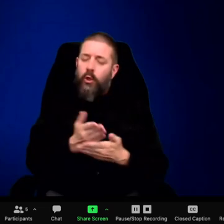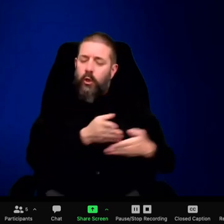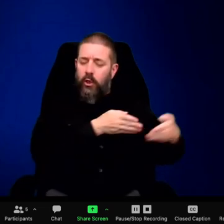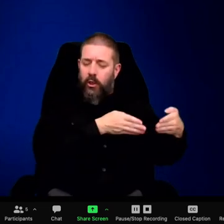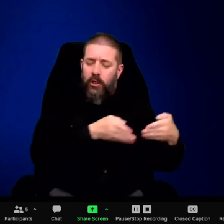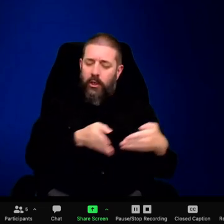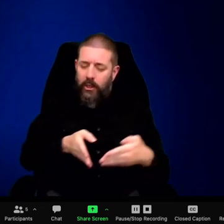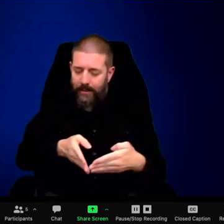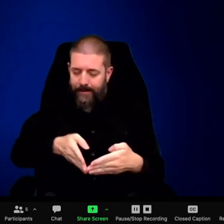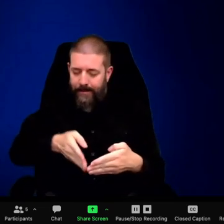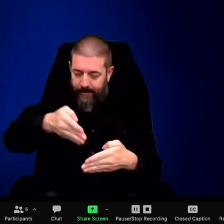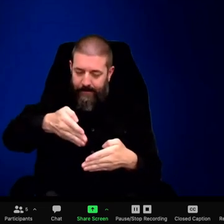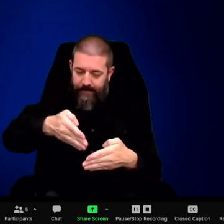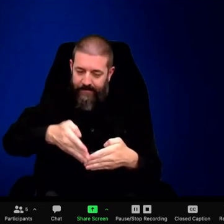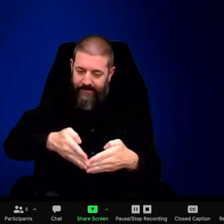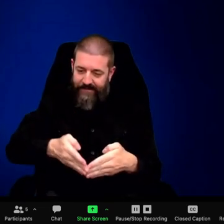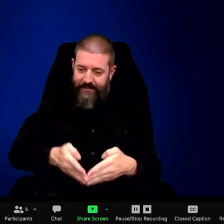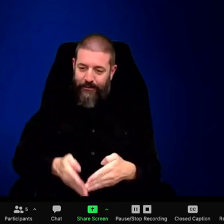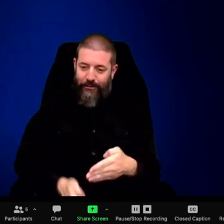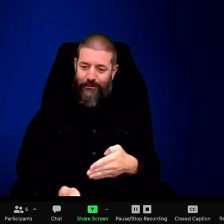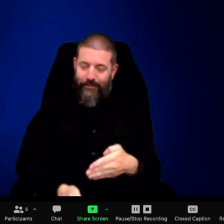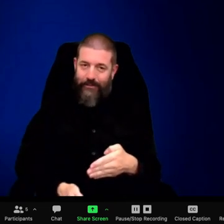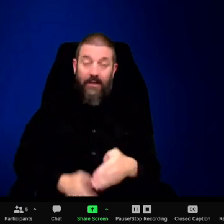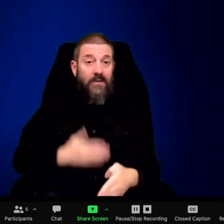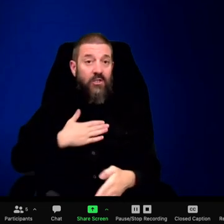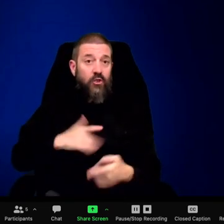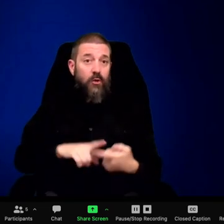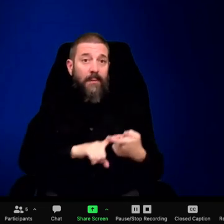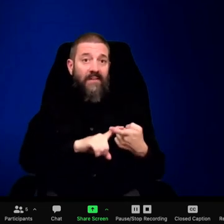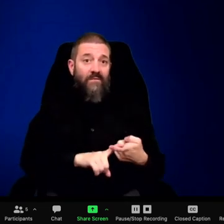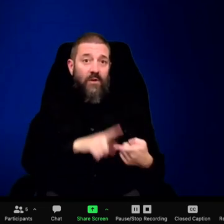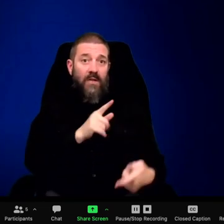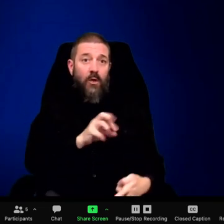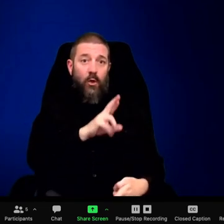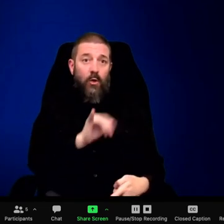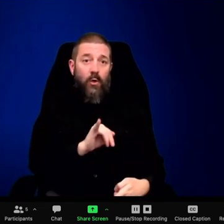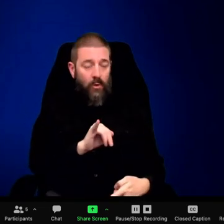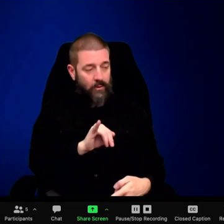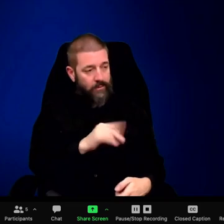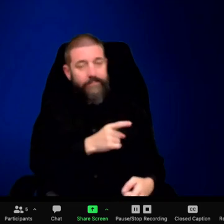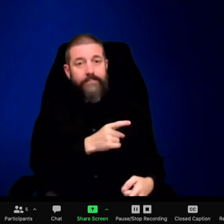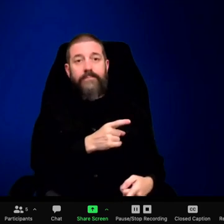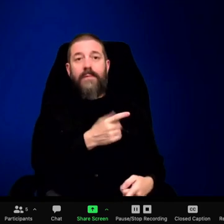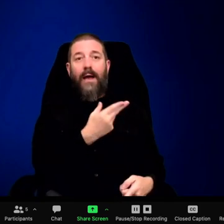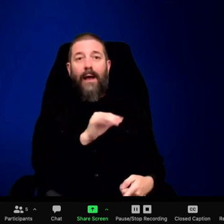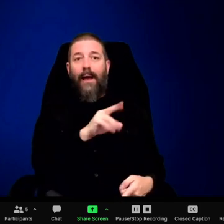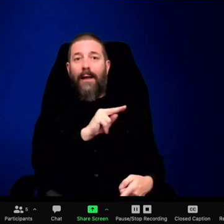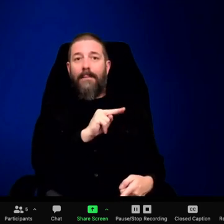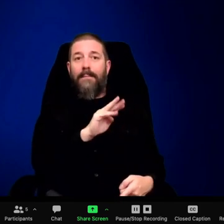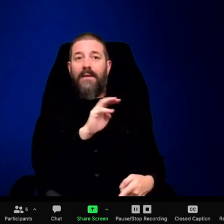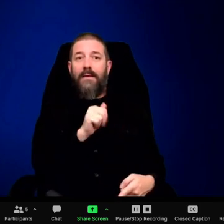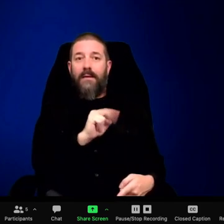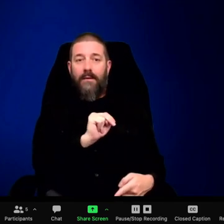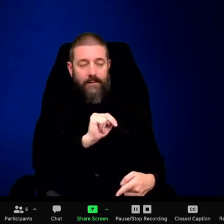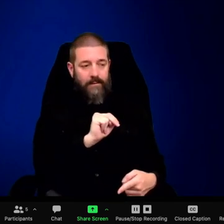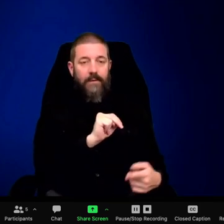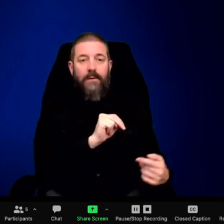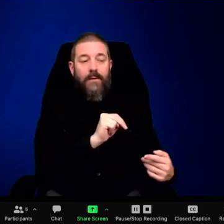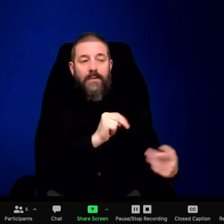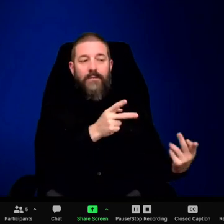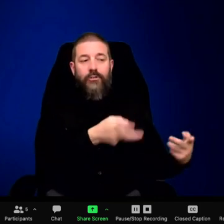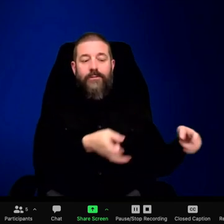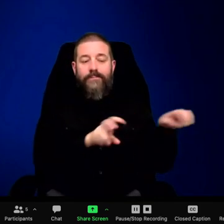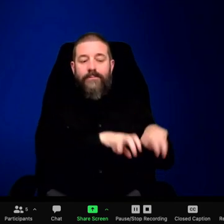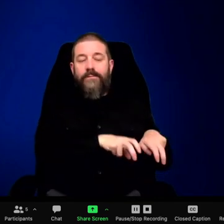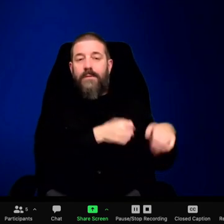about this too much, but I started to be concerned that I was getting shortness of breath when I was trying to walk uphill in places that I'd walked up